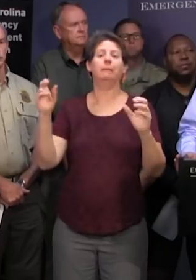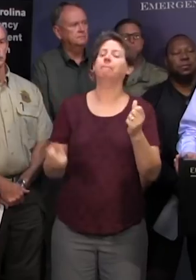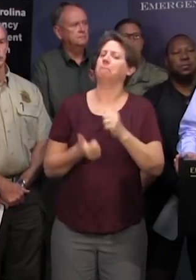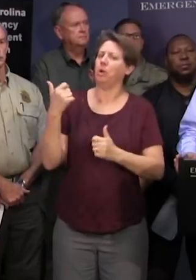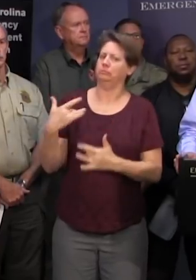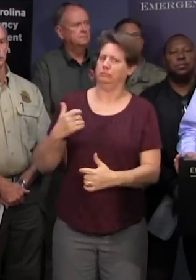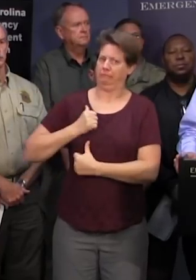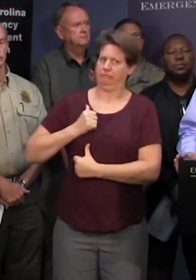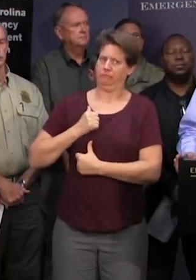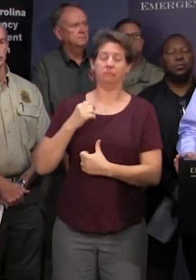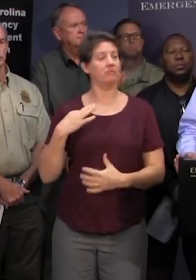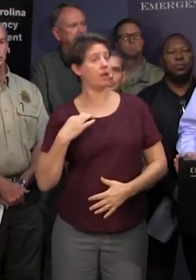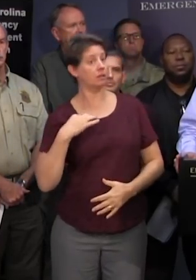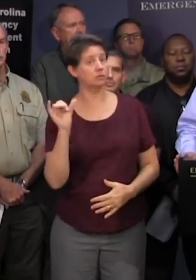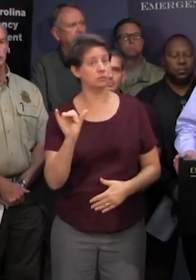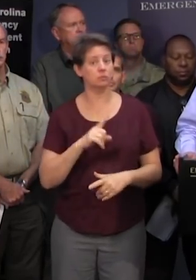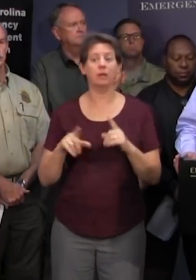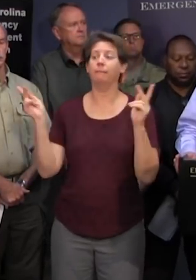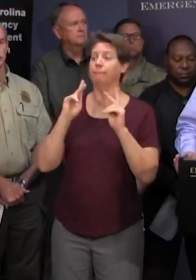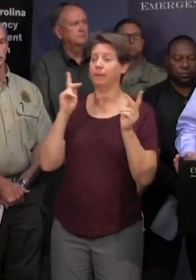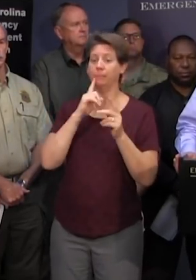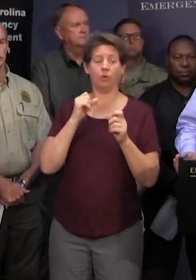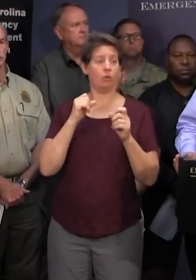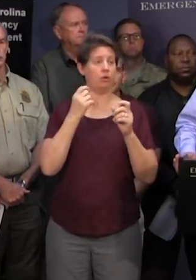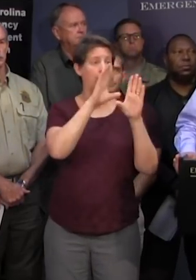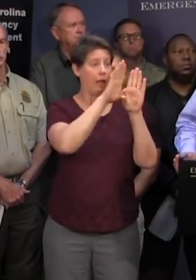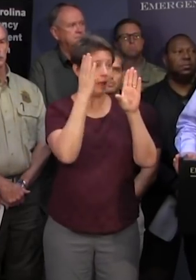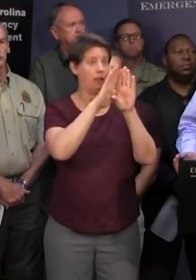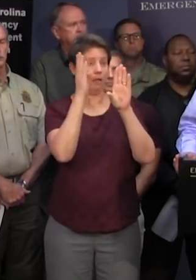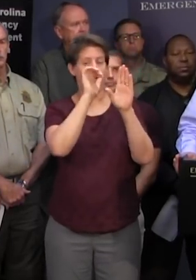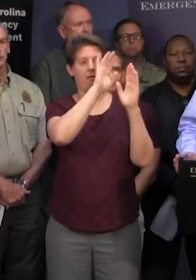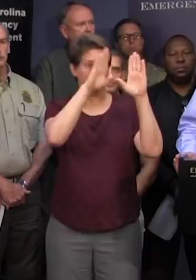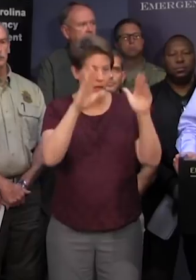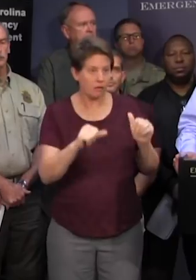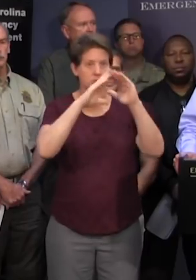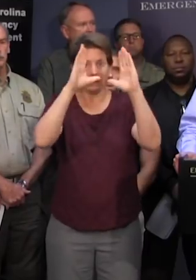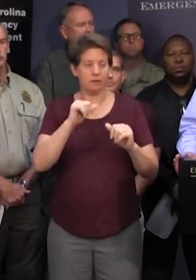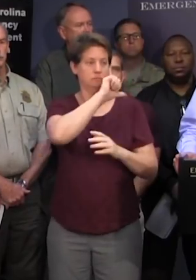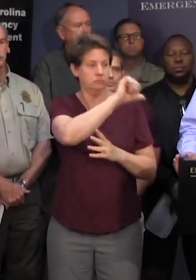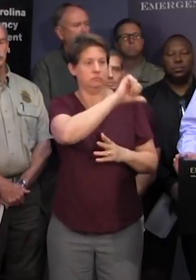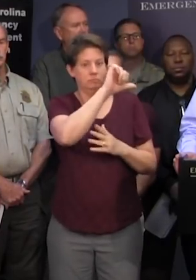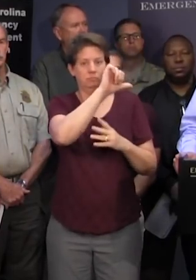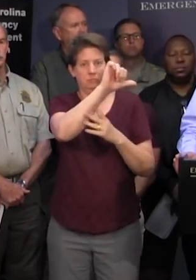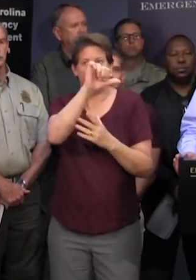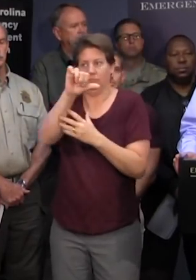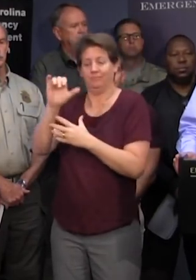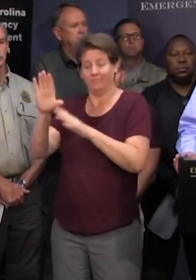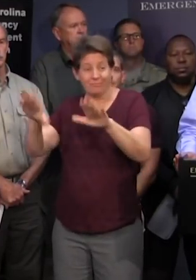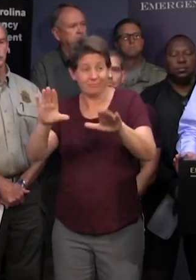uniform they're volunteers as well there are people going door to door right now in these areas telling people